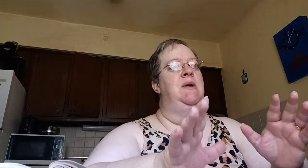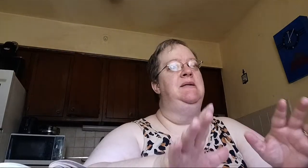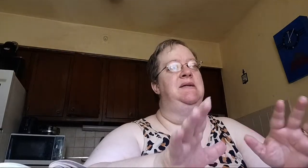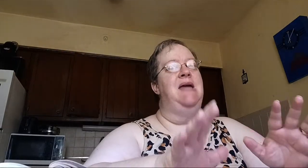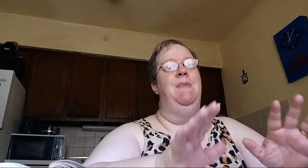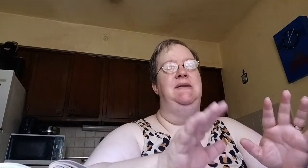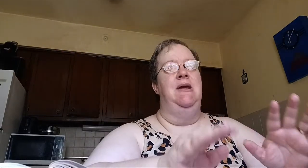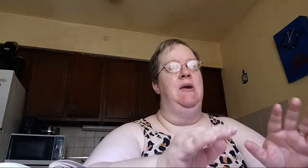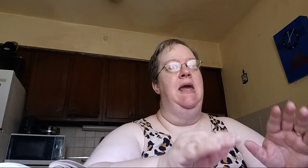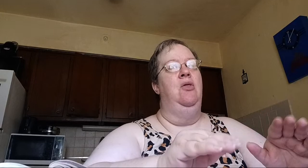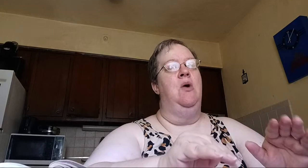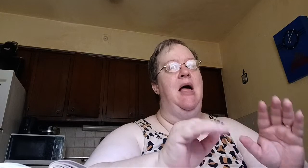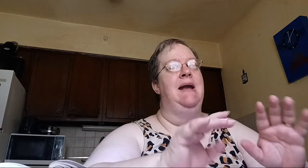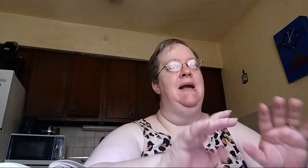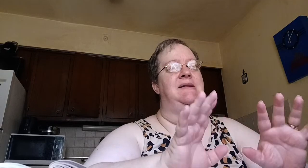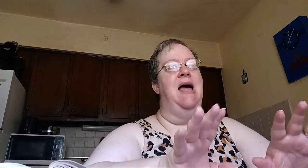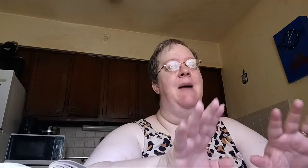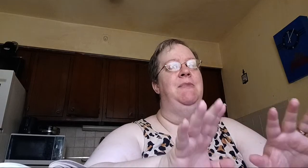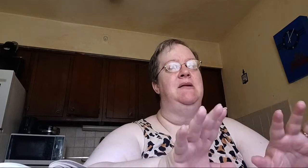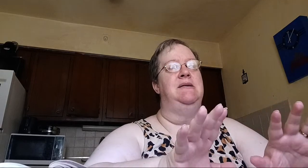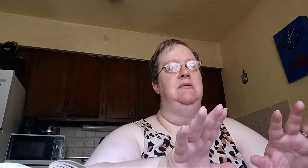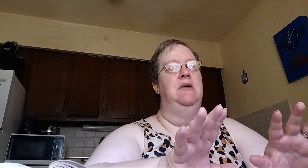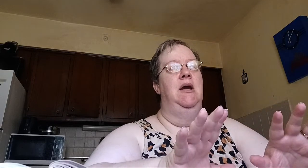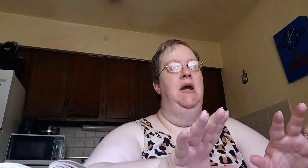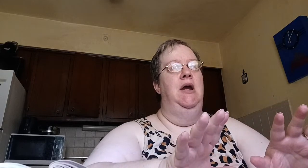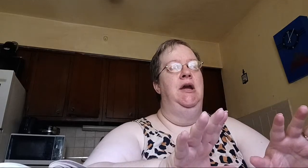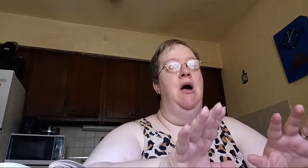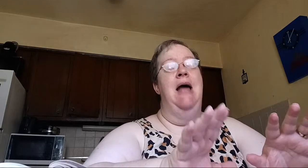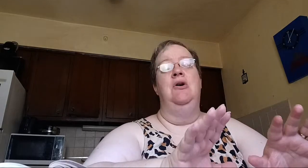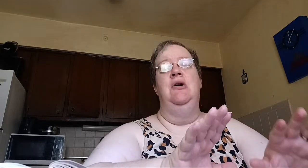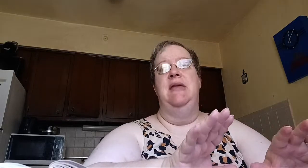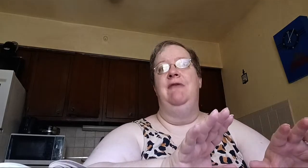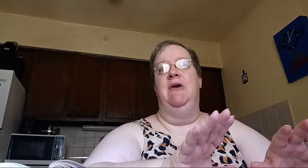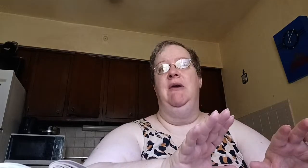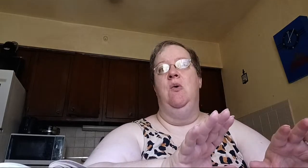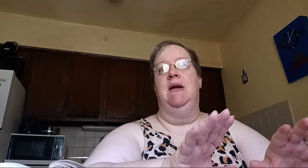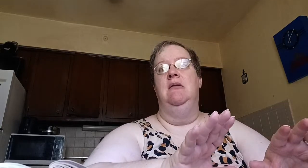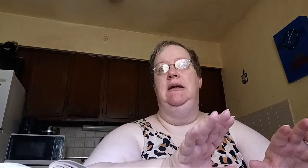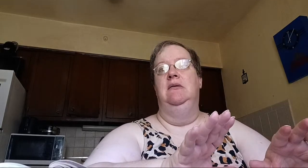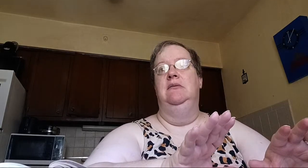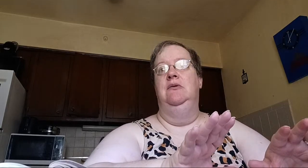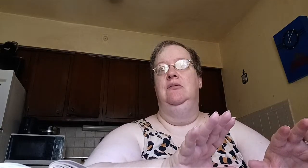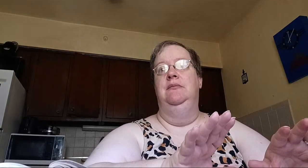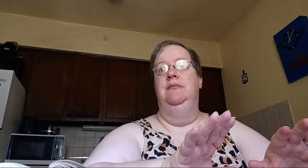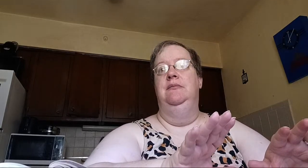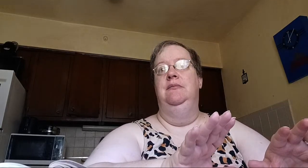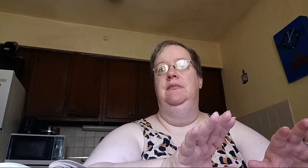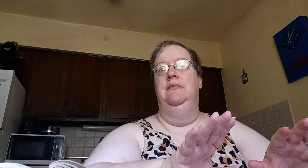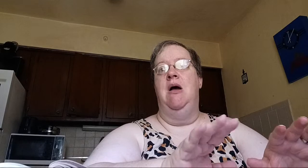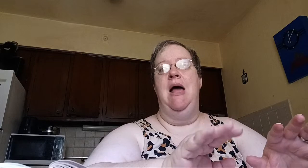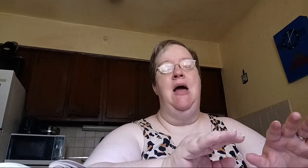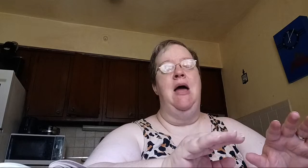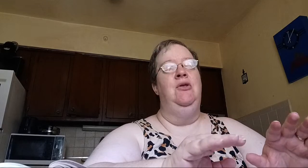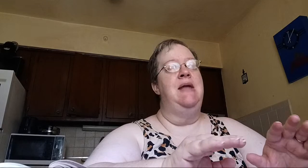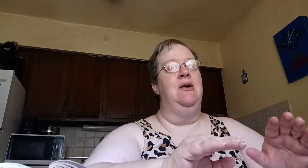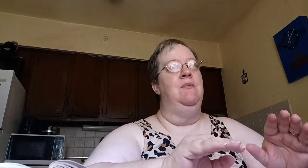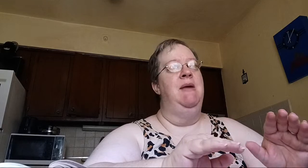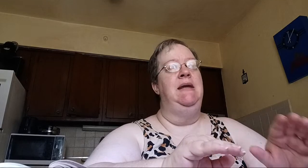to stop and say, okay, Lord, I've got to stop this. You know, I learned that very quickly. You know, I learned that many years